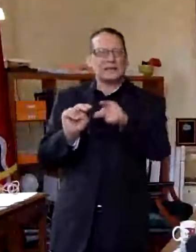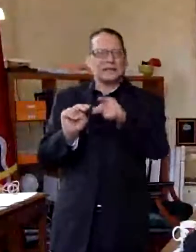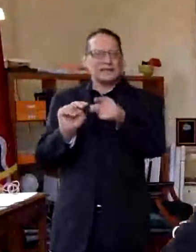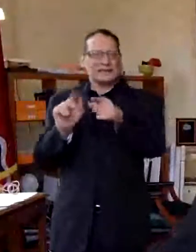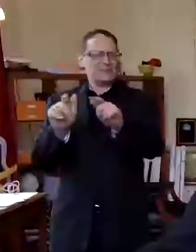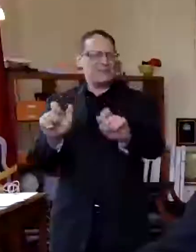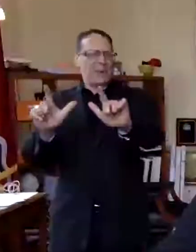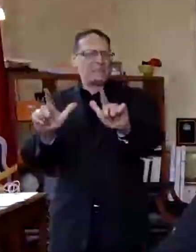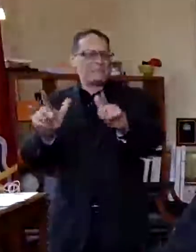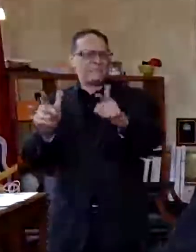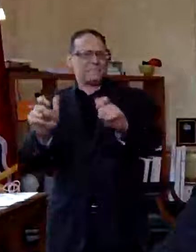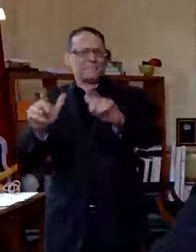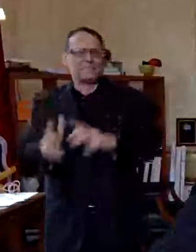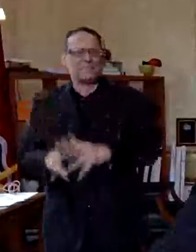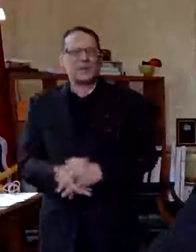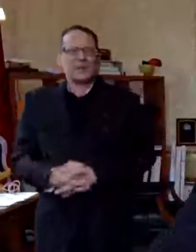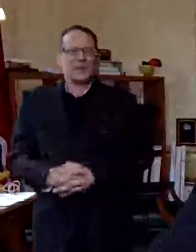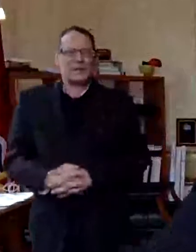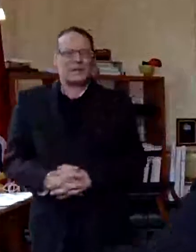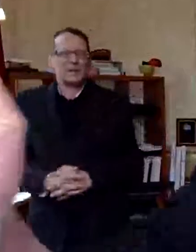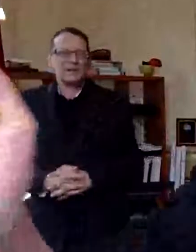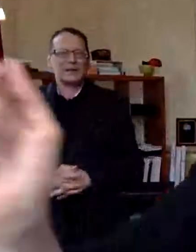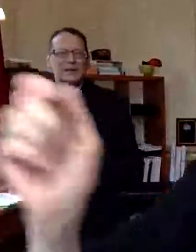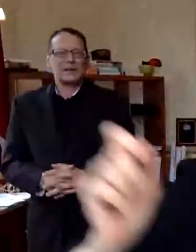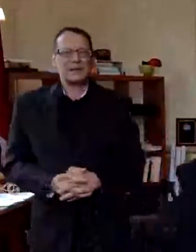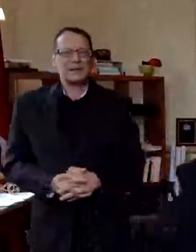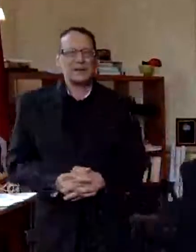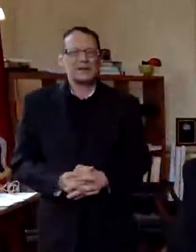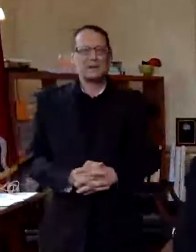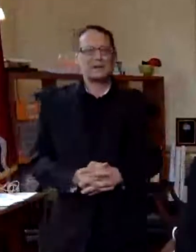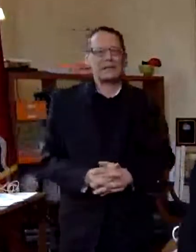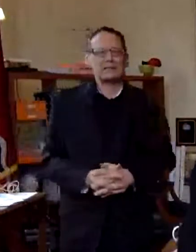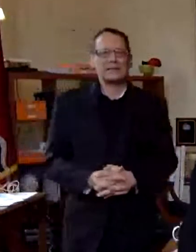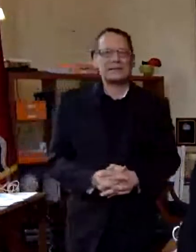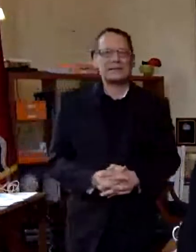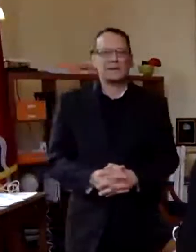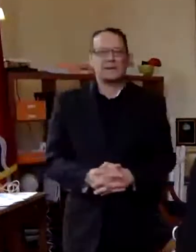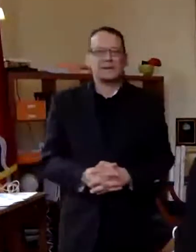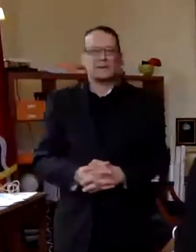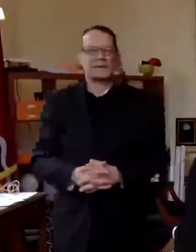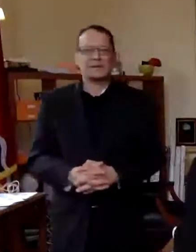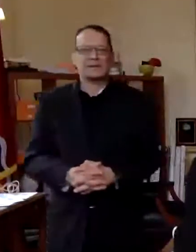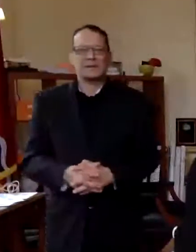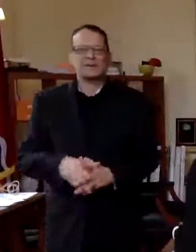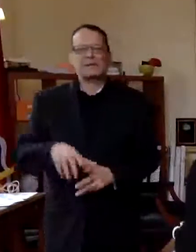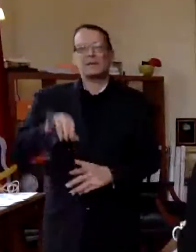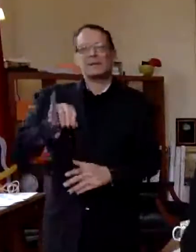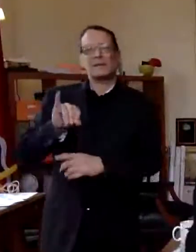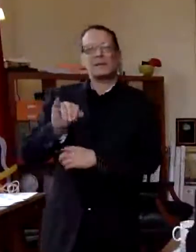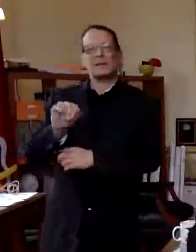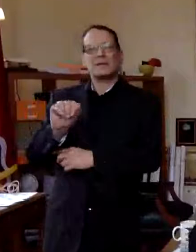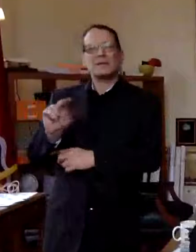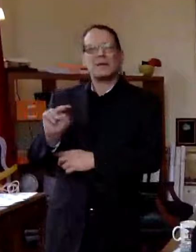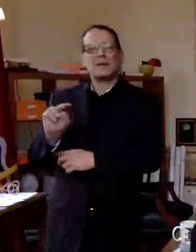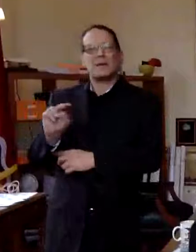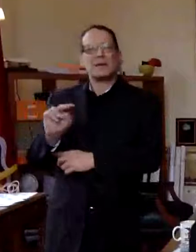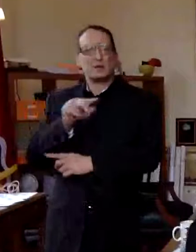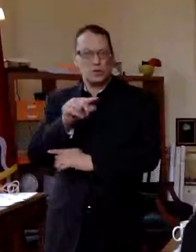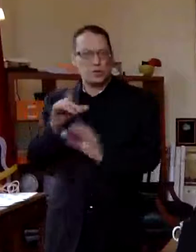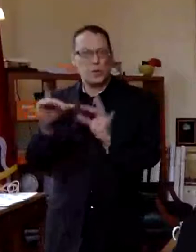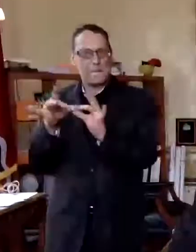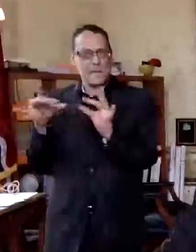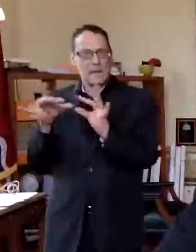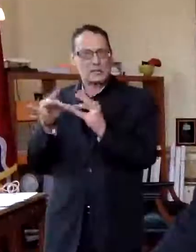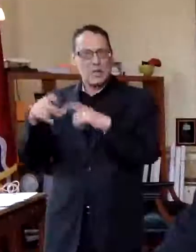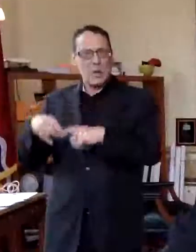oh we got to get rid of that um ian is watching and ian has asked you just mentioned um